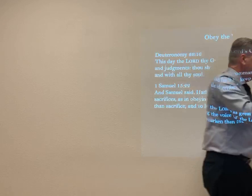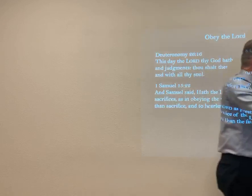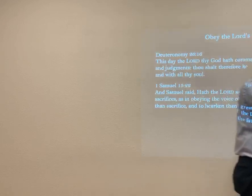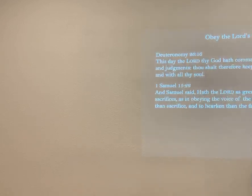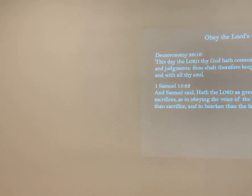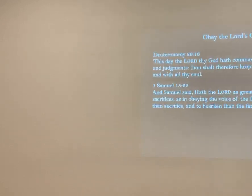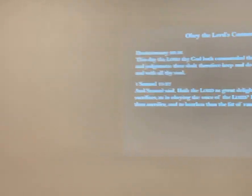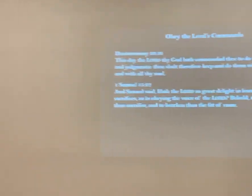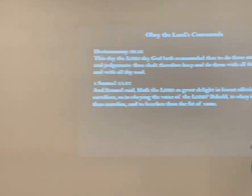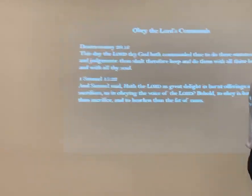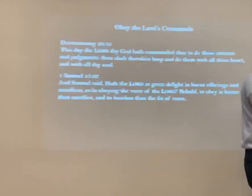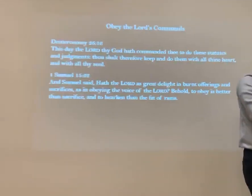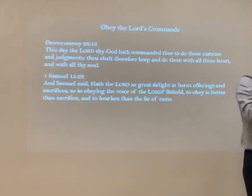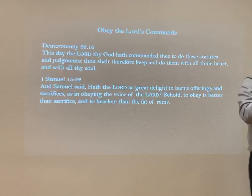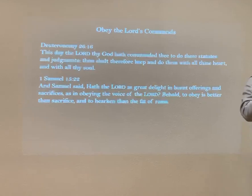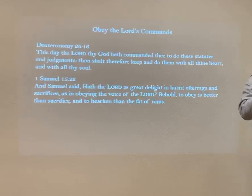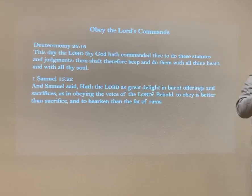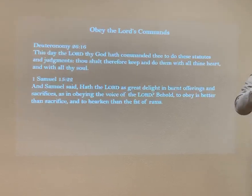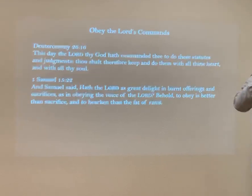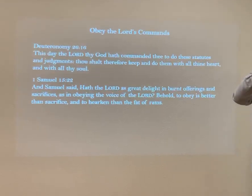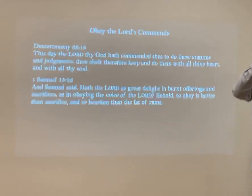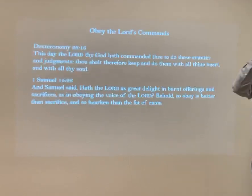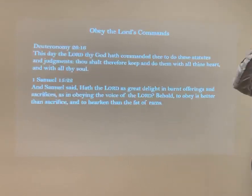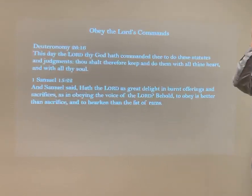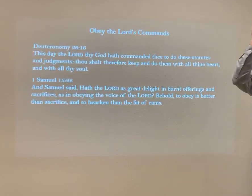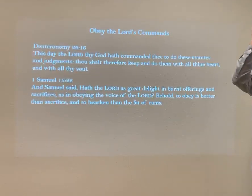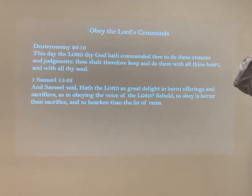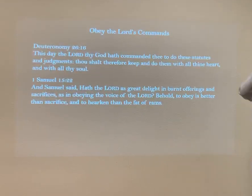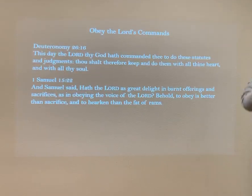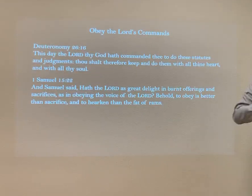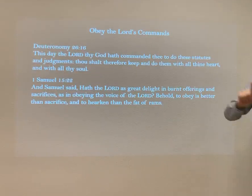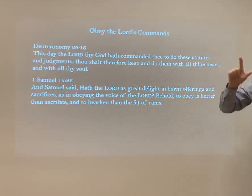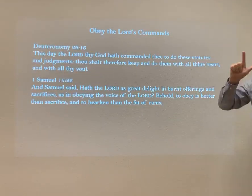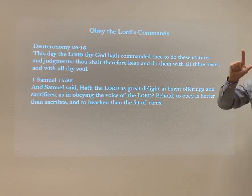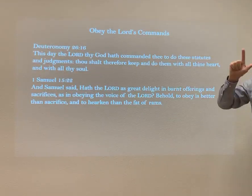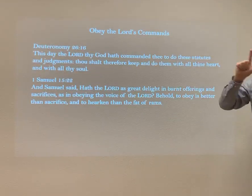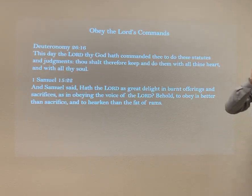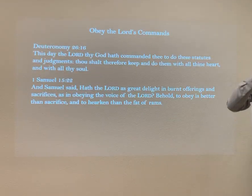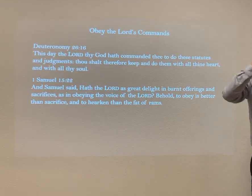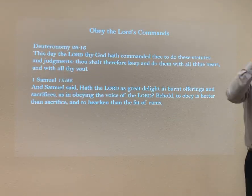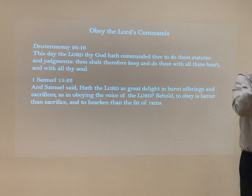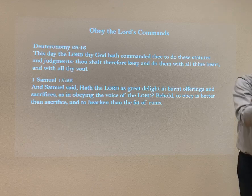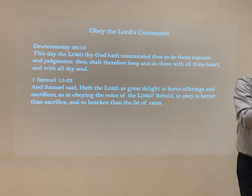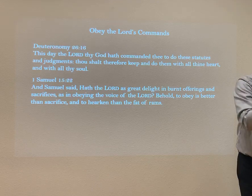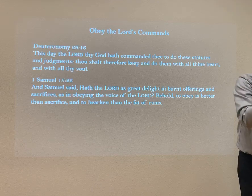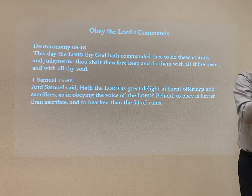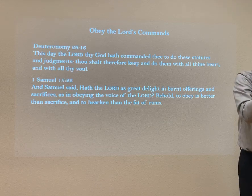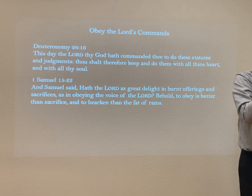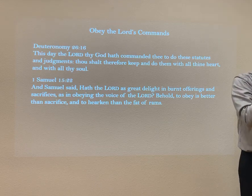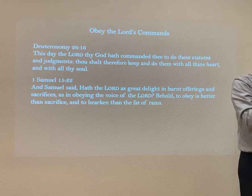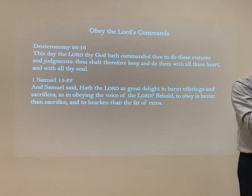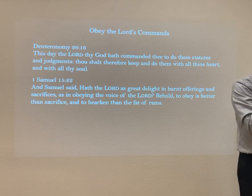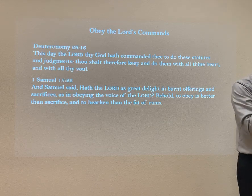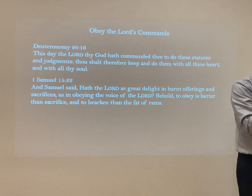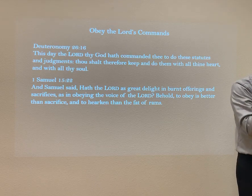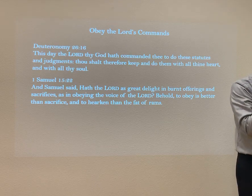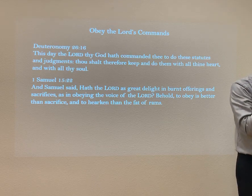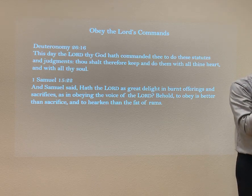understand, God told Abraham,